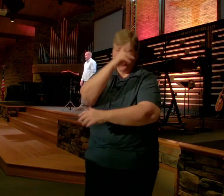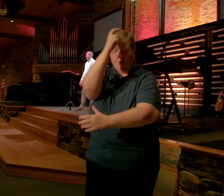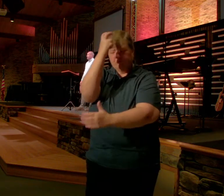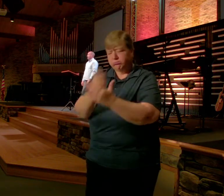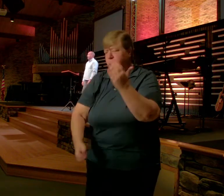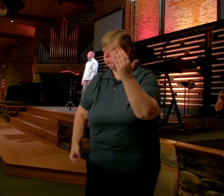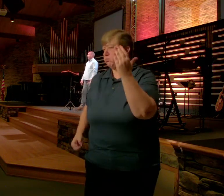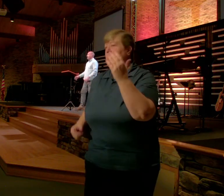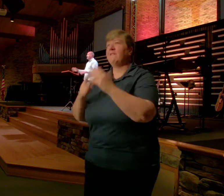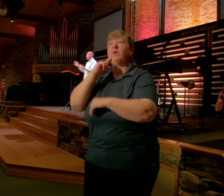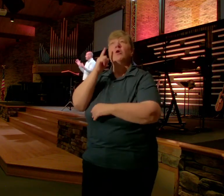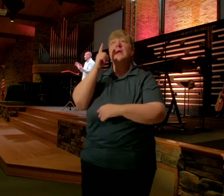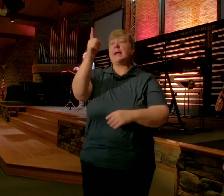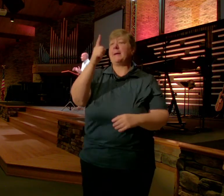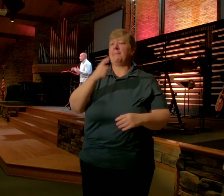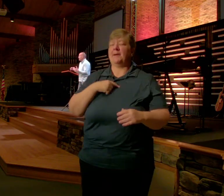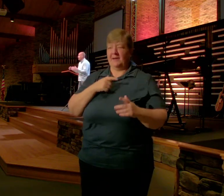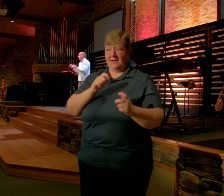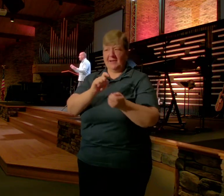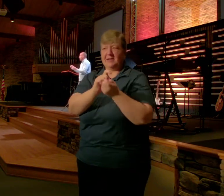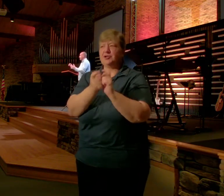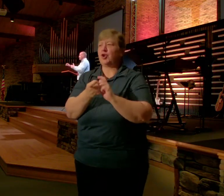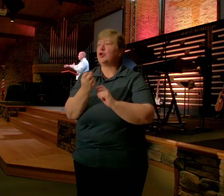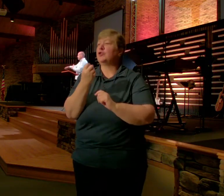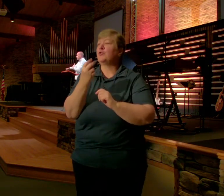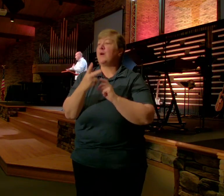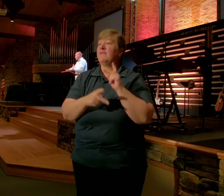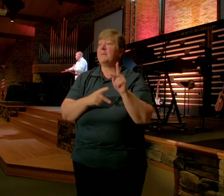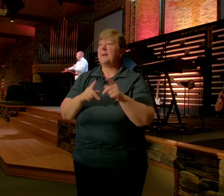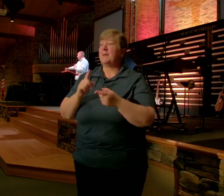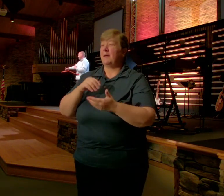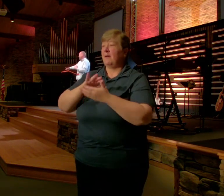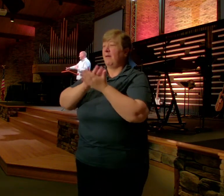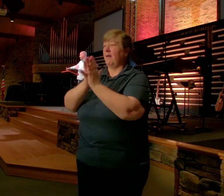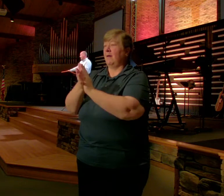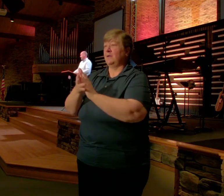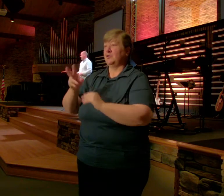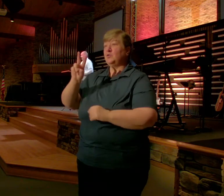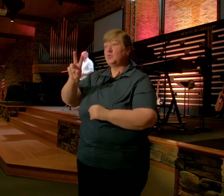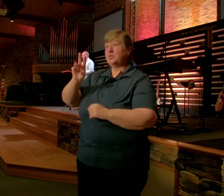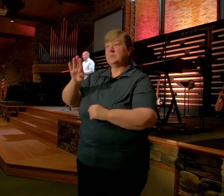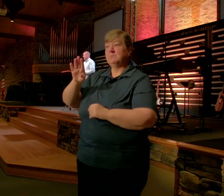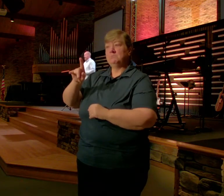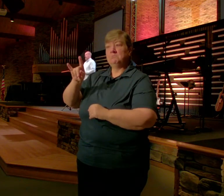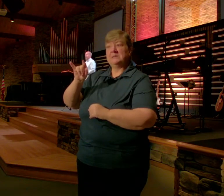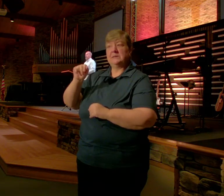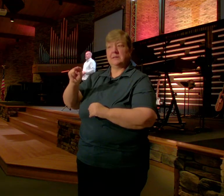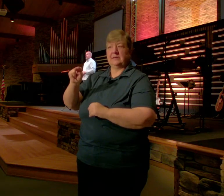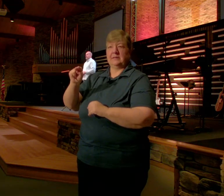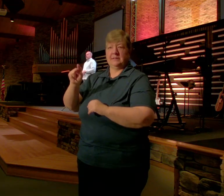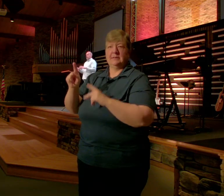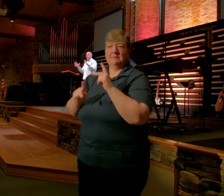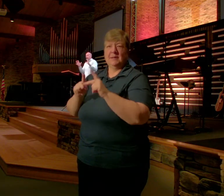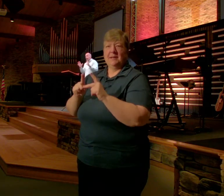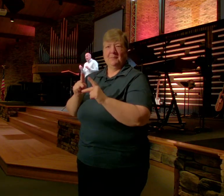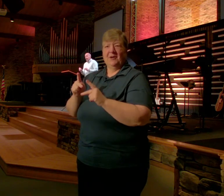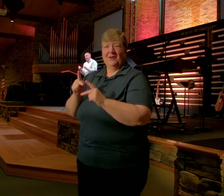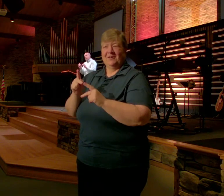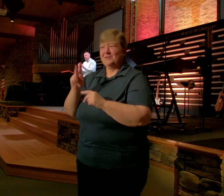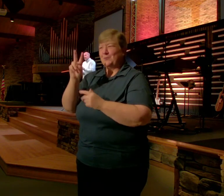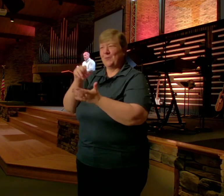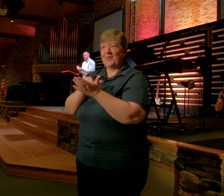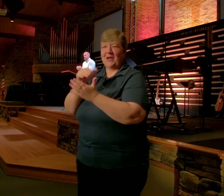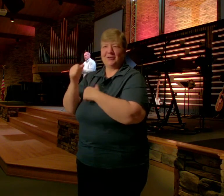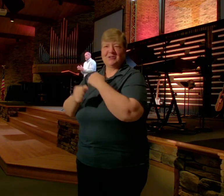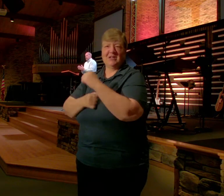And he can turn 12 people Into like 2 billion people A few thousand years later So Paul founded